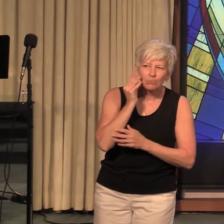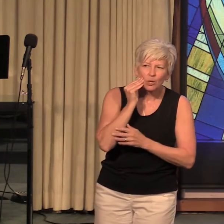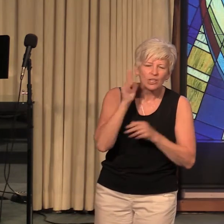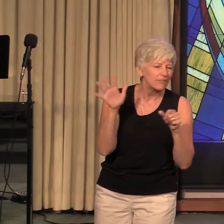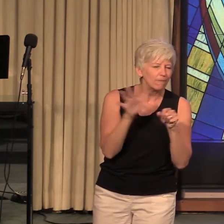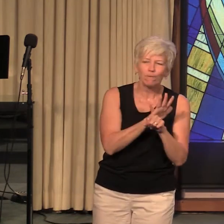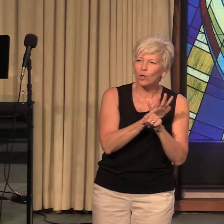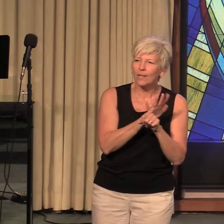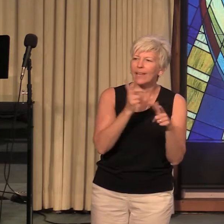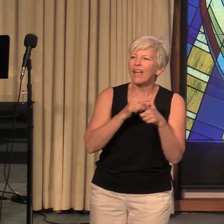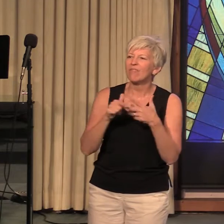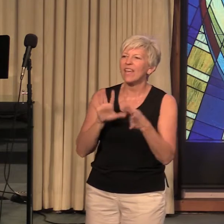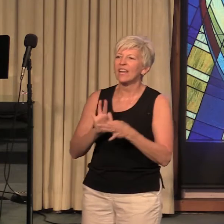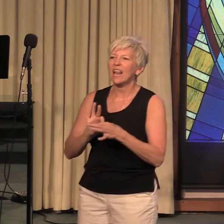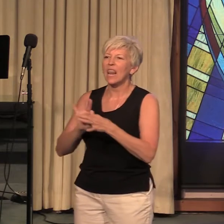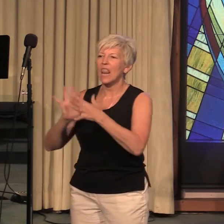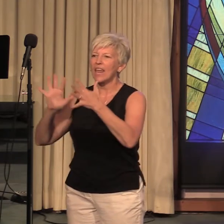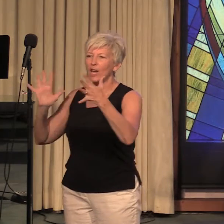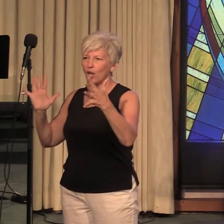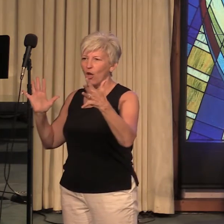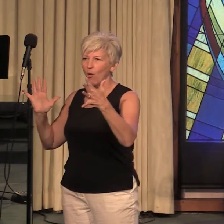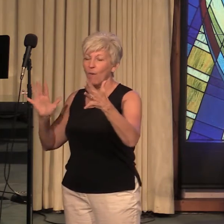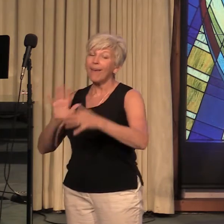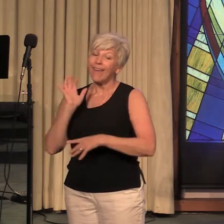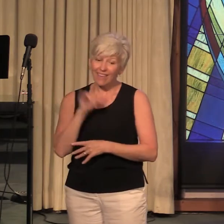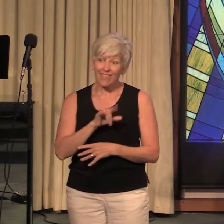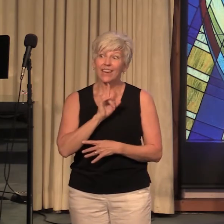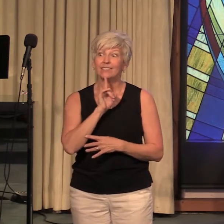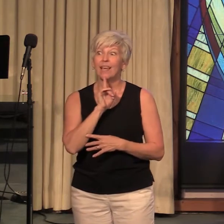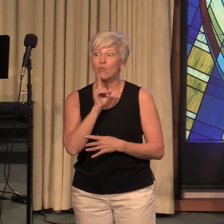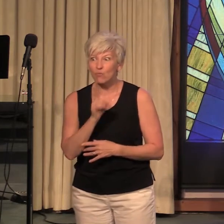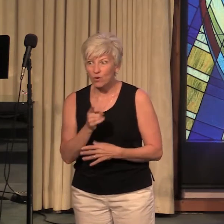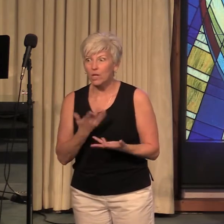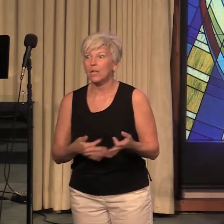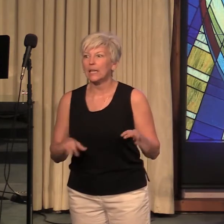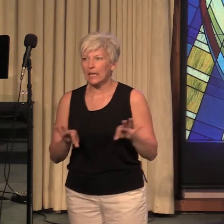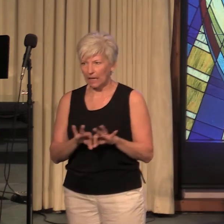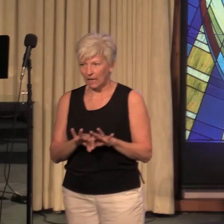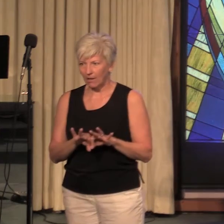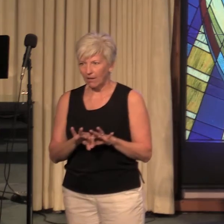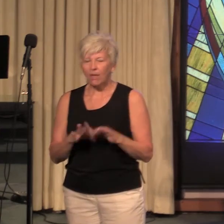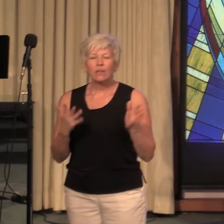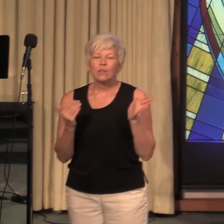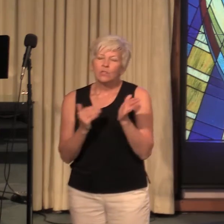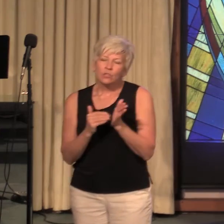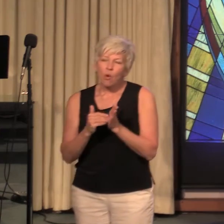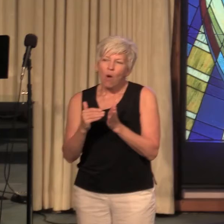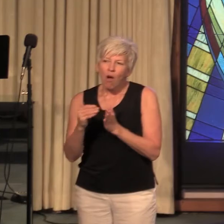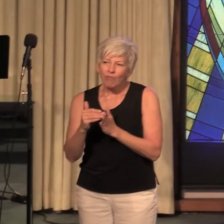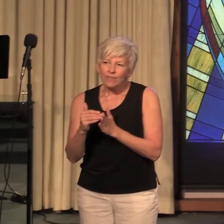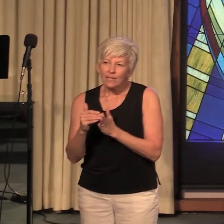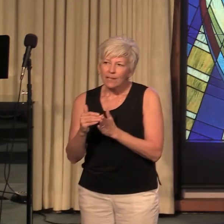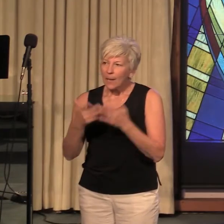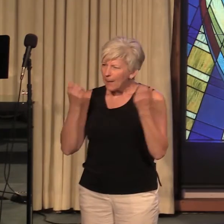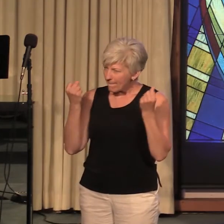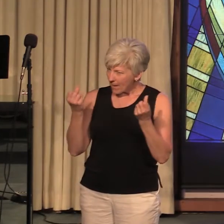go and that is a real key so often many of us